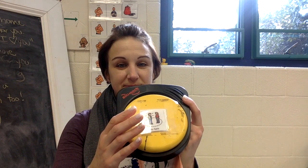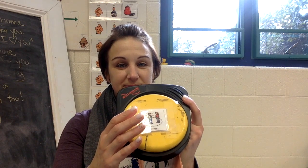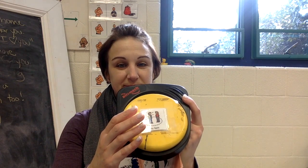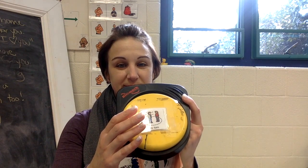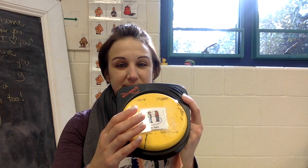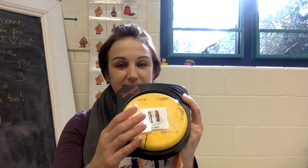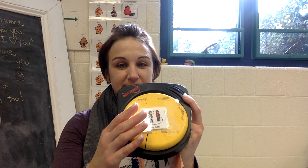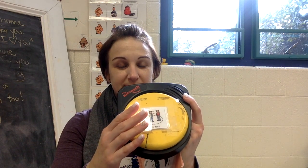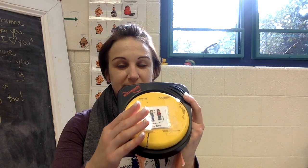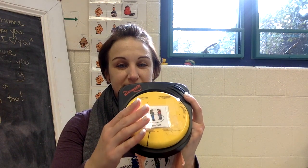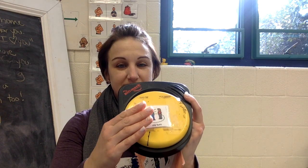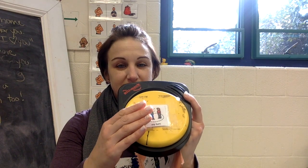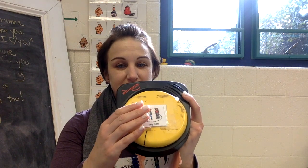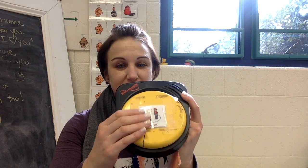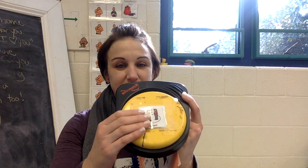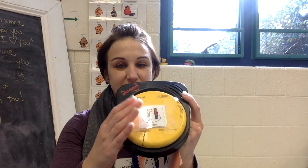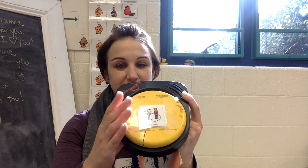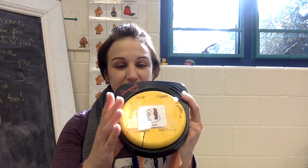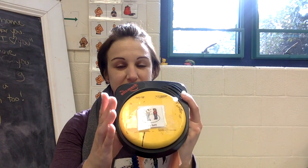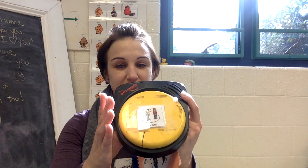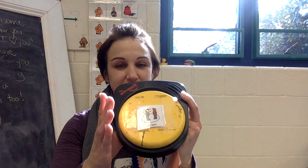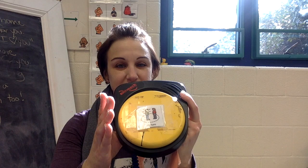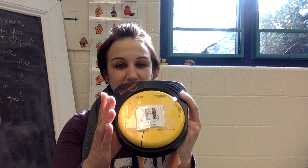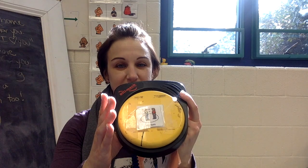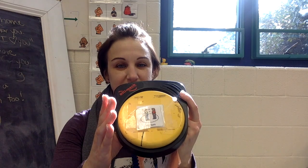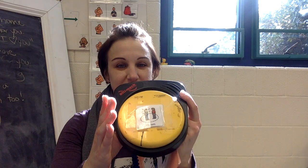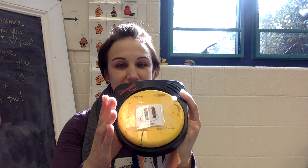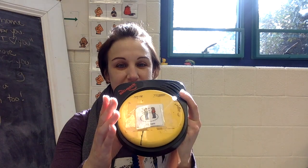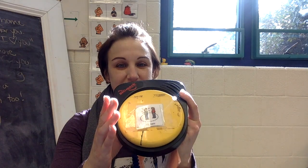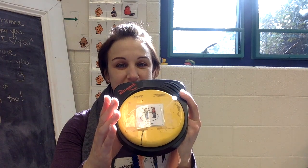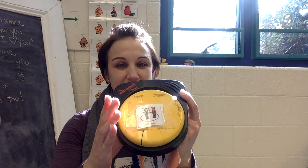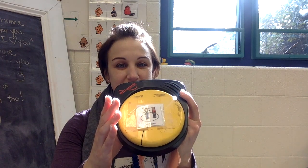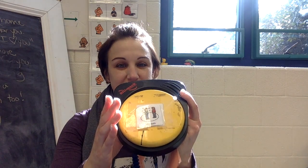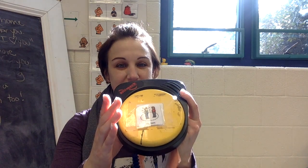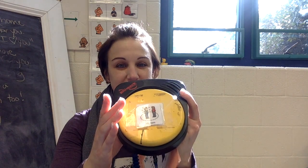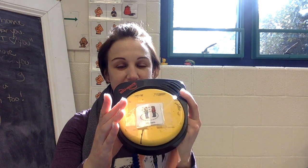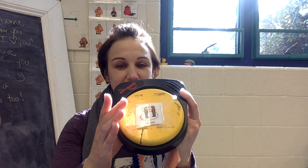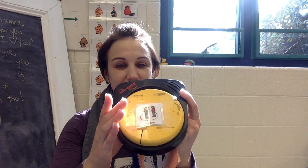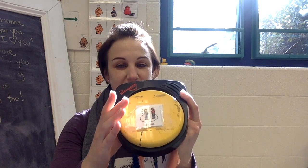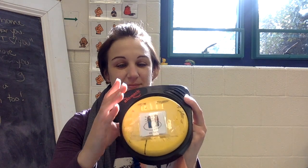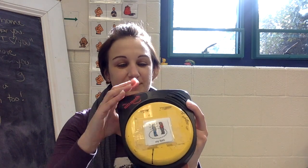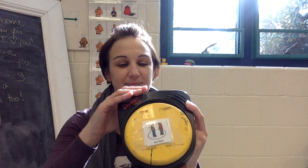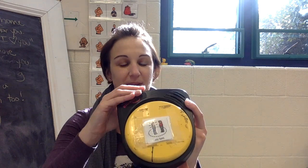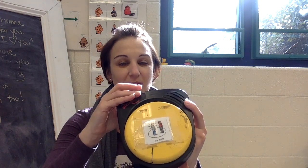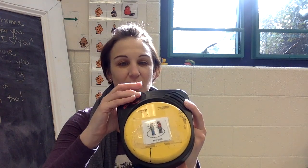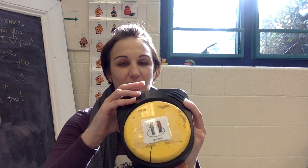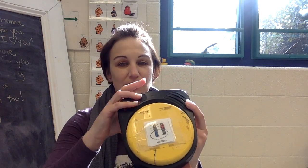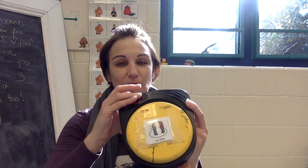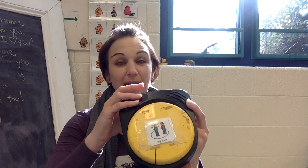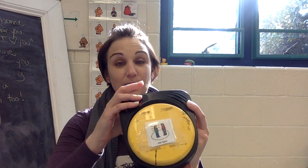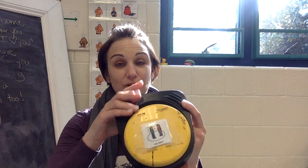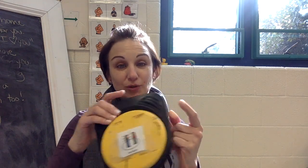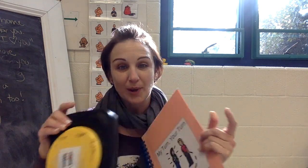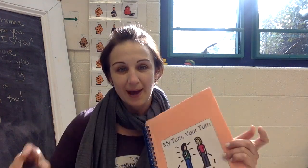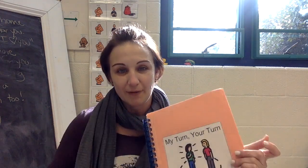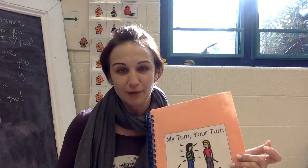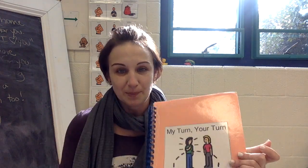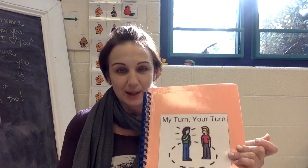Your Turn. My Turn, Your Turn. Okay, so that goes through everybody.